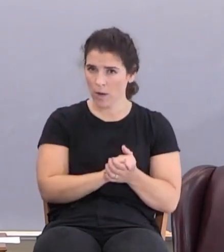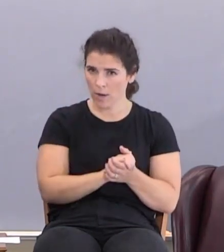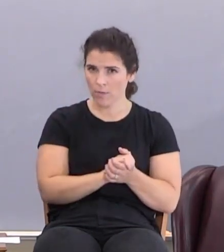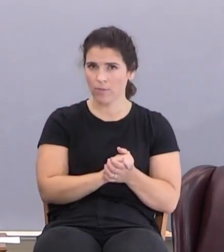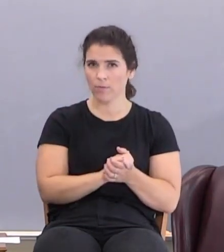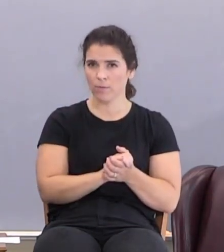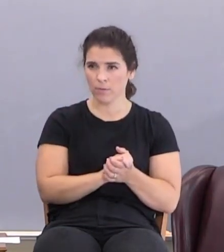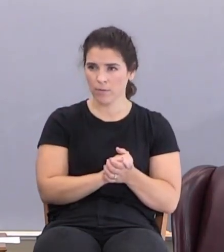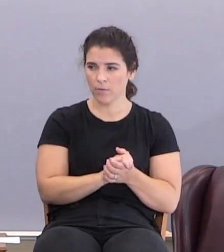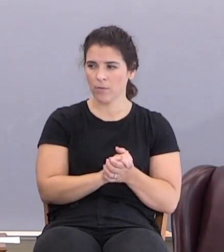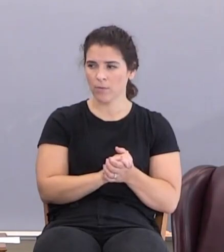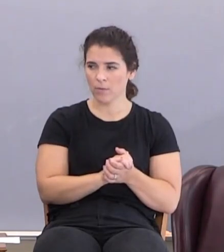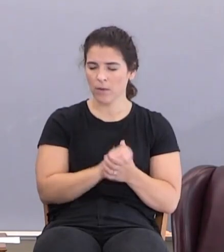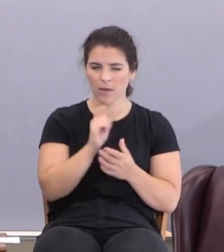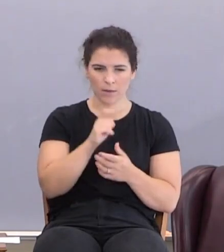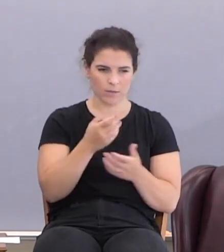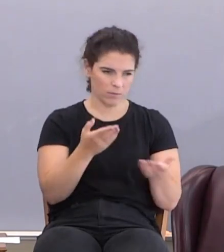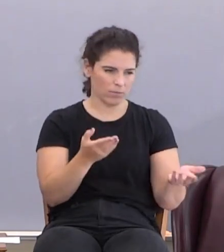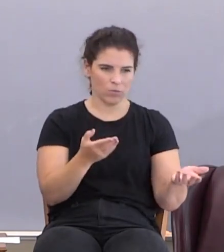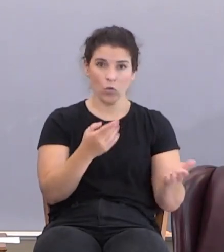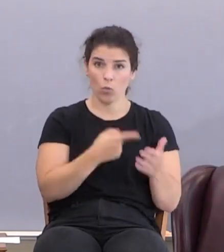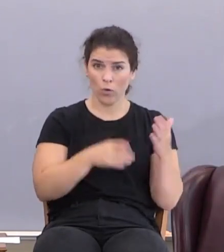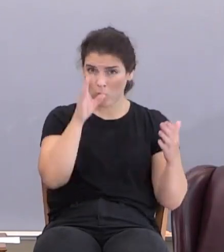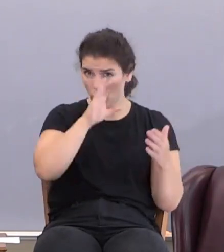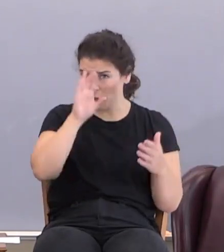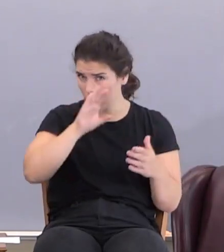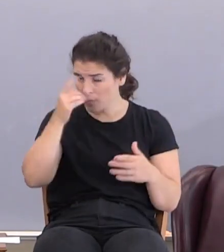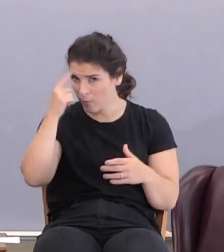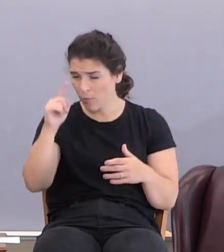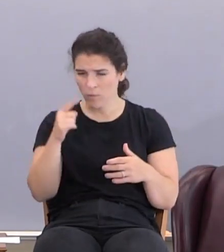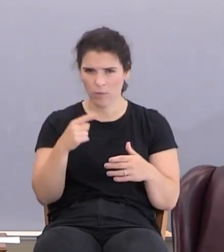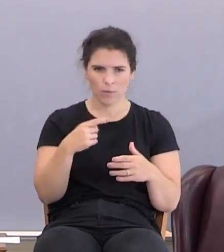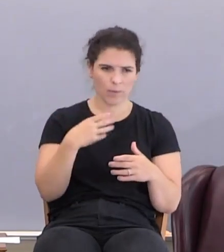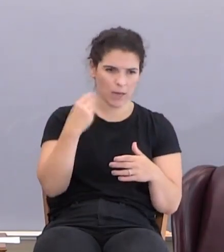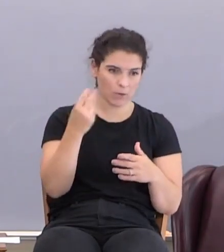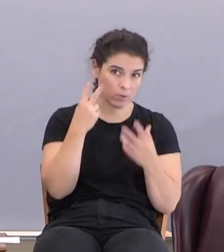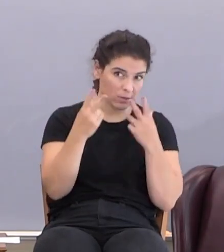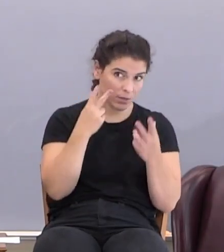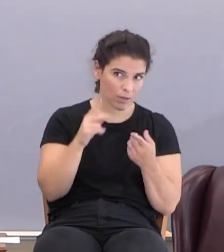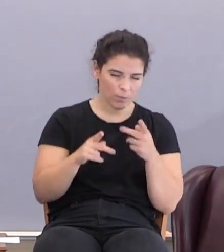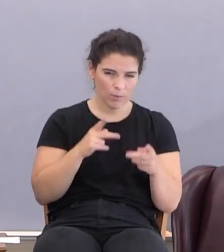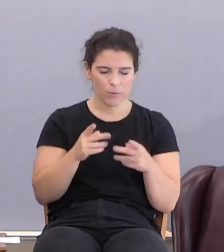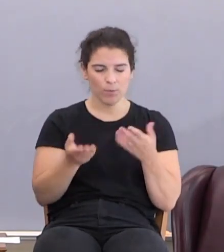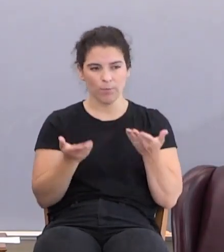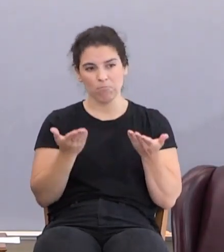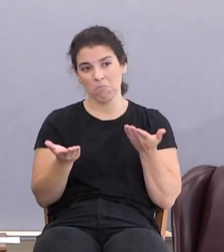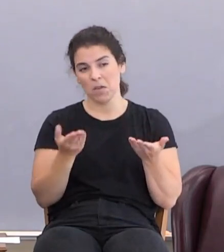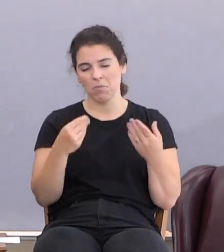I asked him, I said, well, what are you looking for? You know, I'm out seeing people. Maybe I could shop for you.